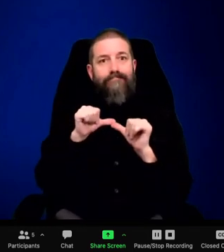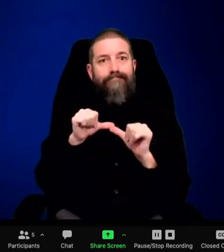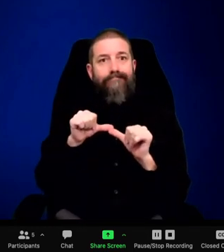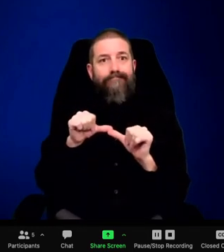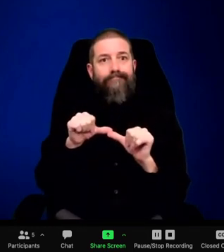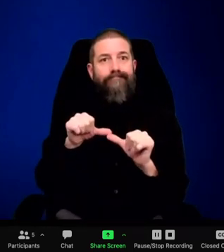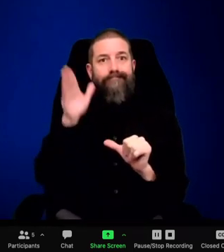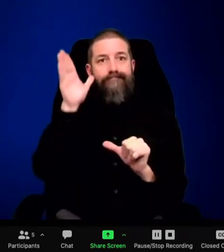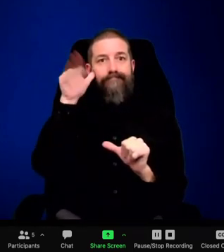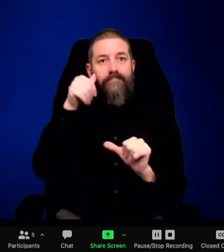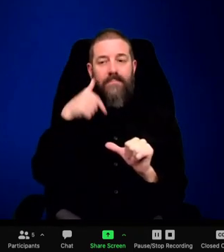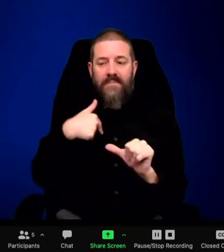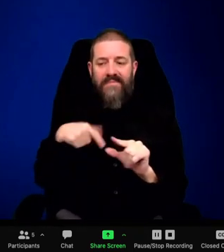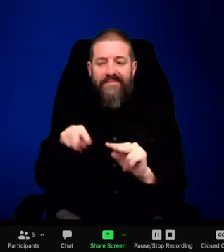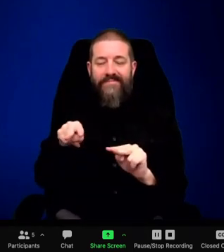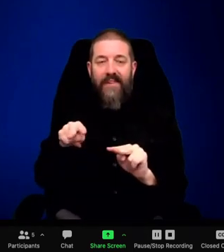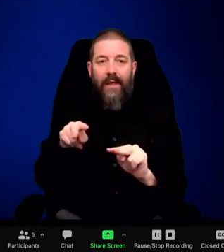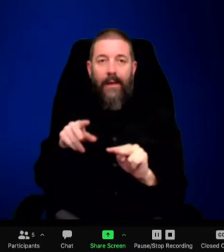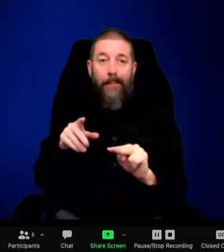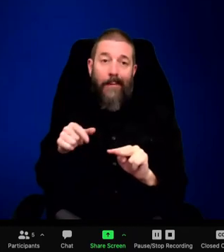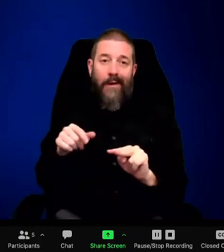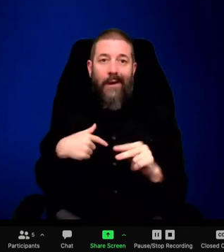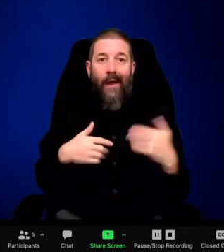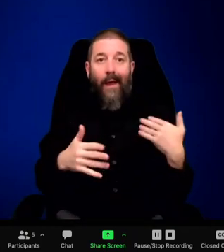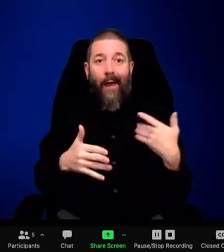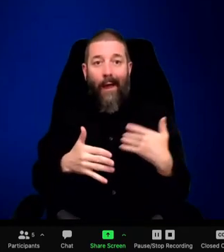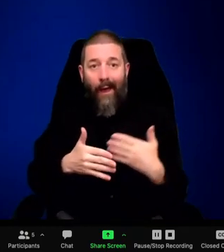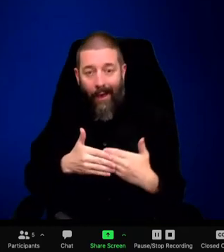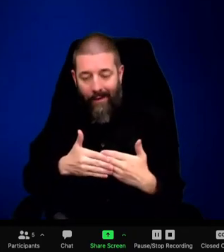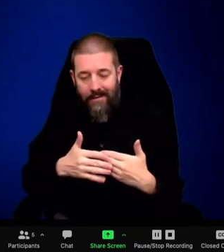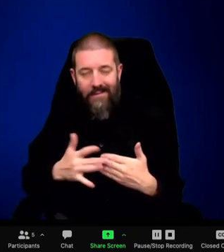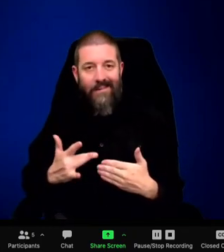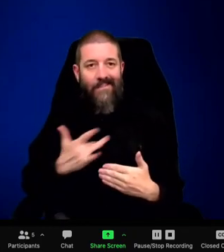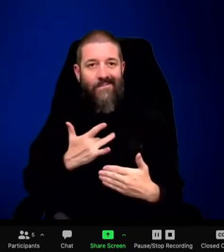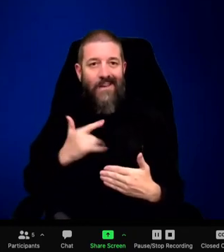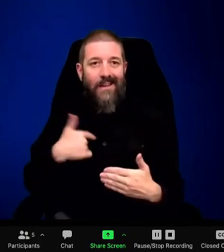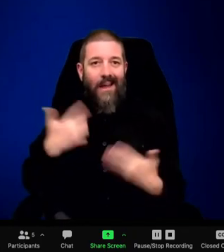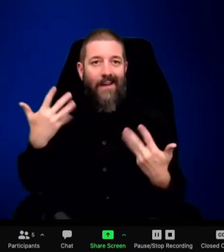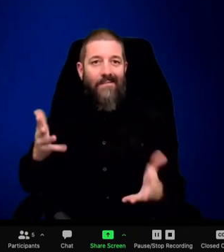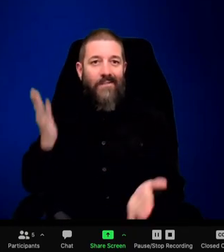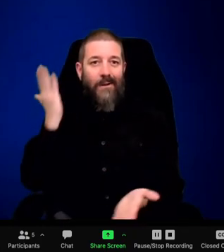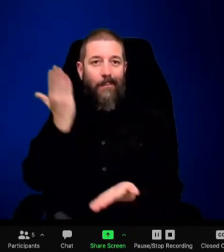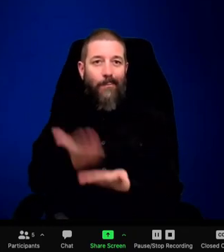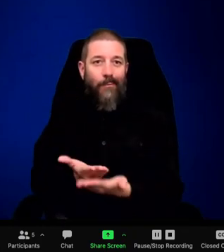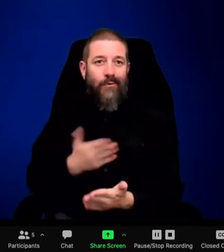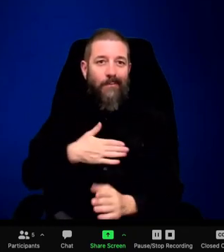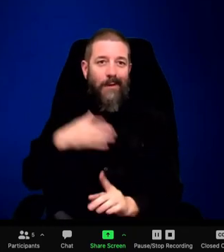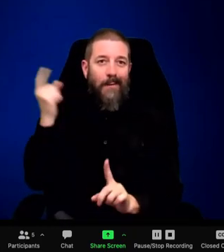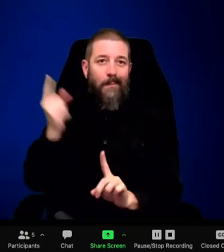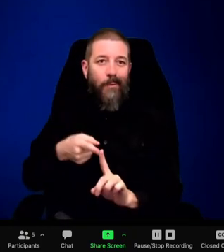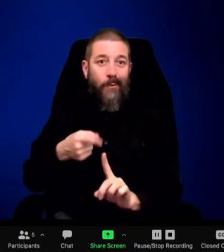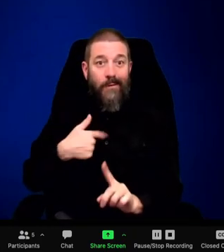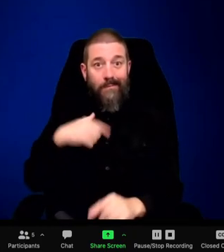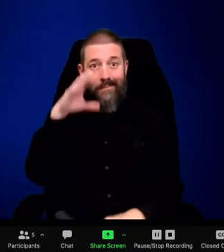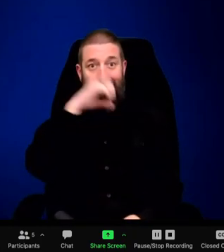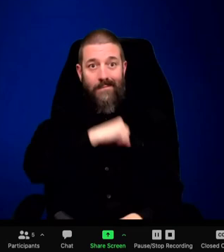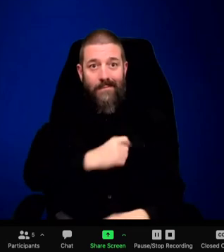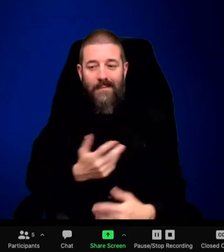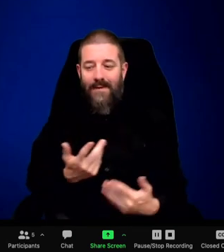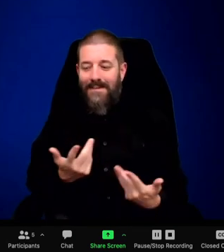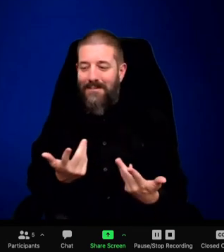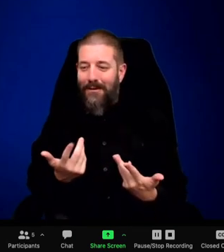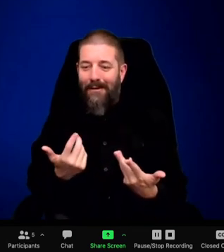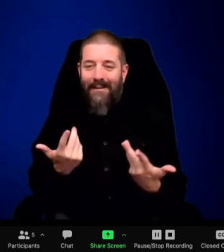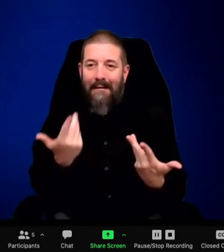Well, um, yeah, we've had some interesting questions. Um, I, uh, for better or worse, I went